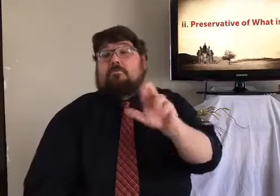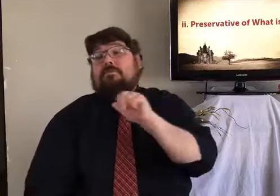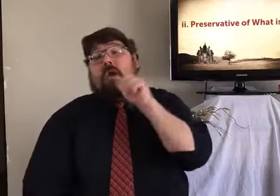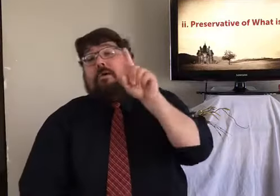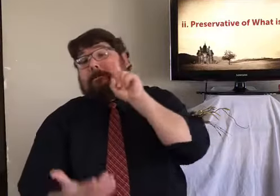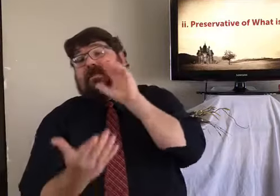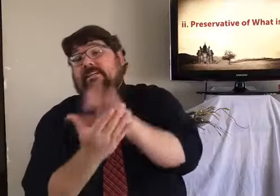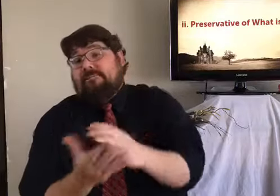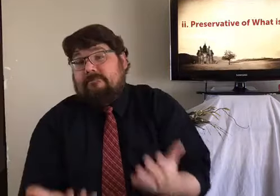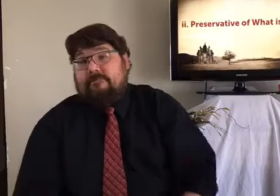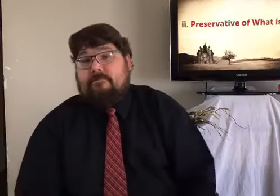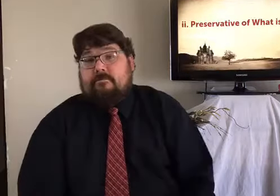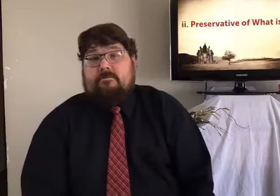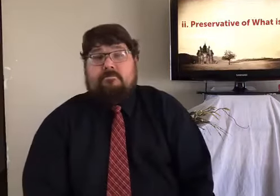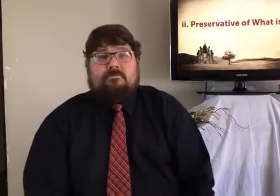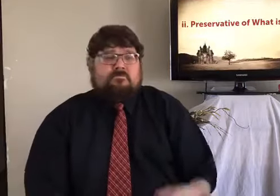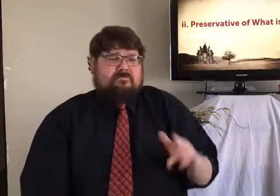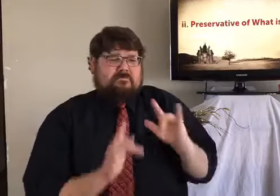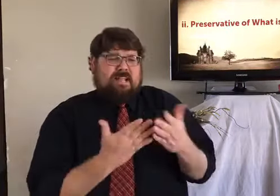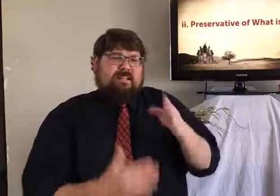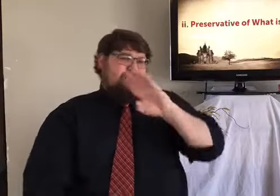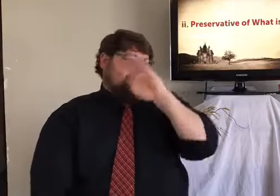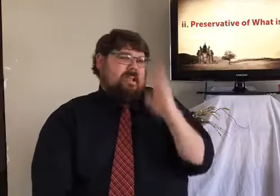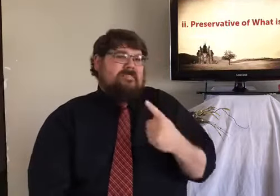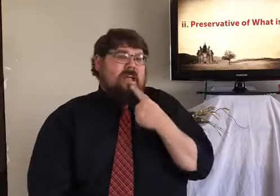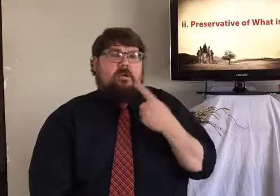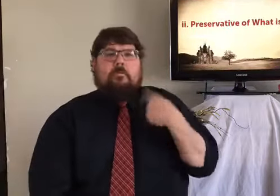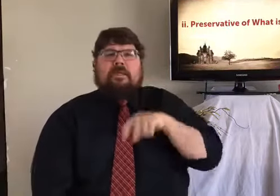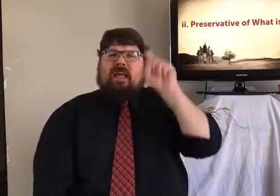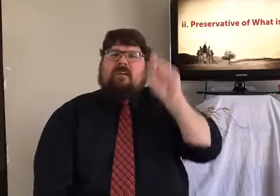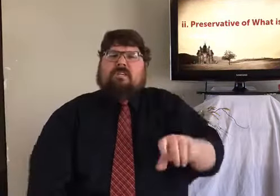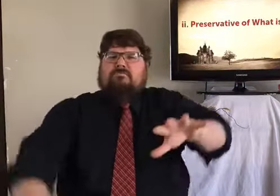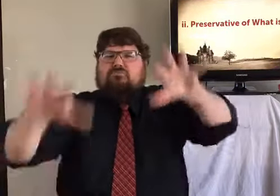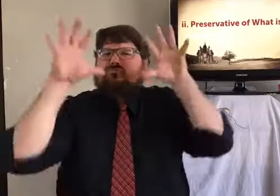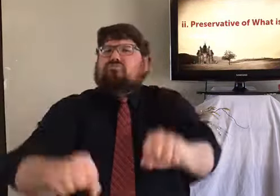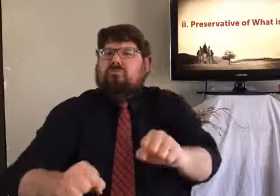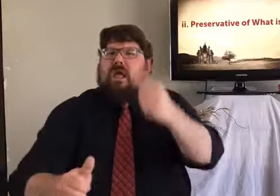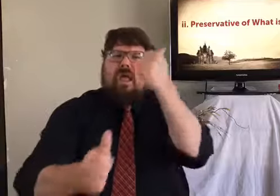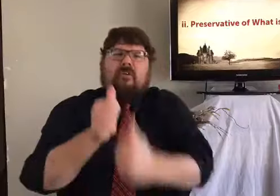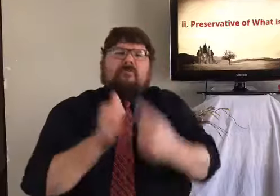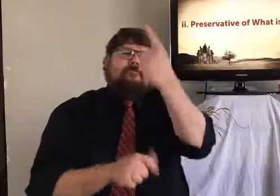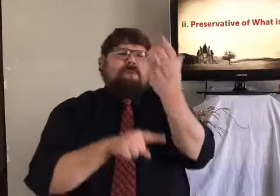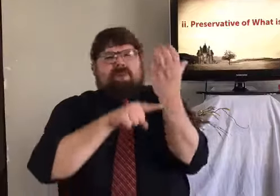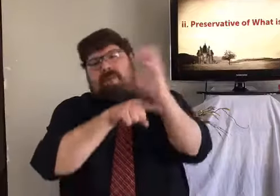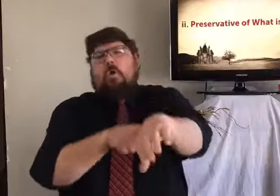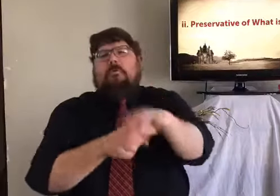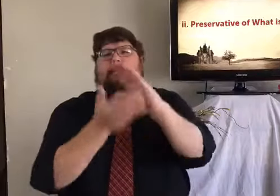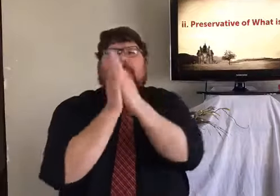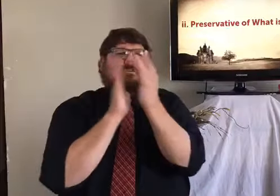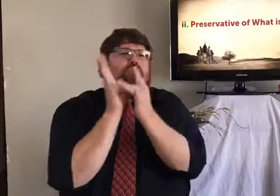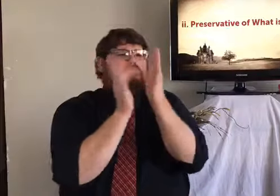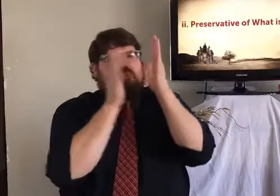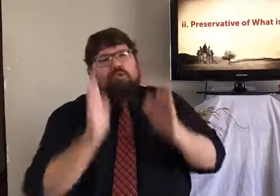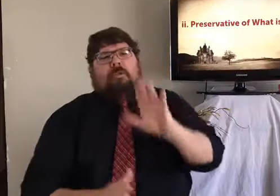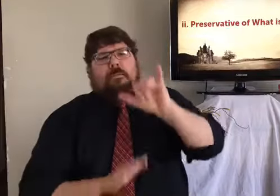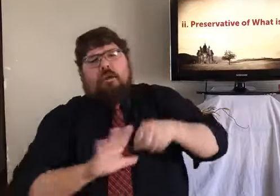So, just freedom of religion means that every American has the right to